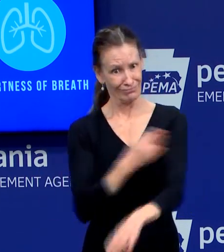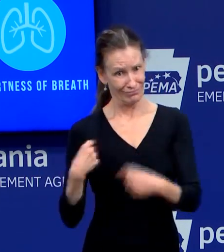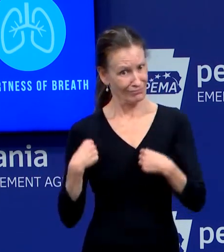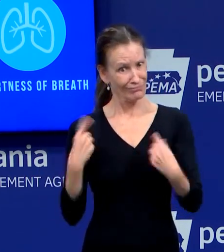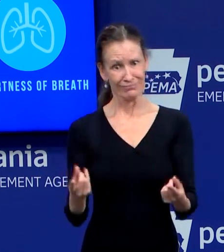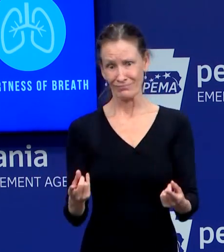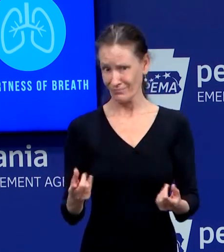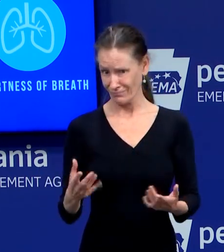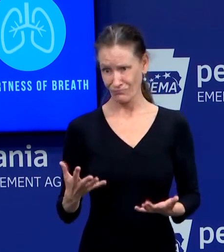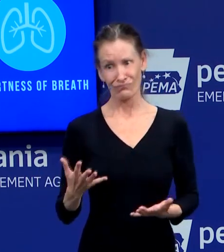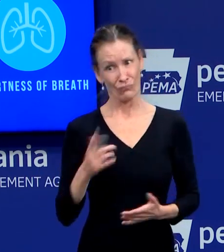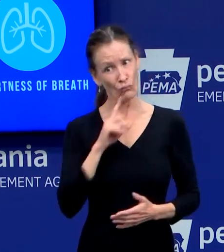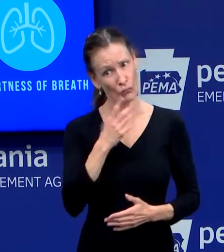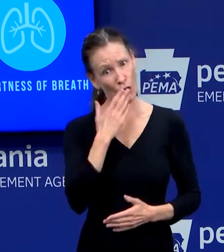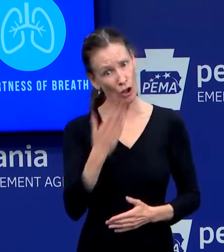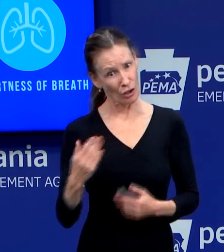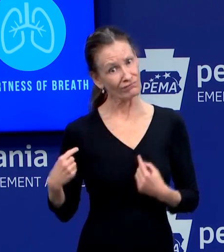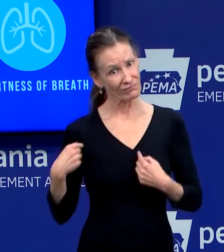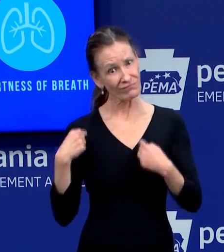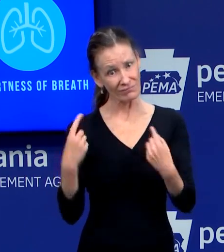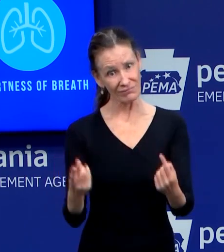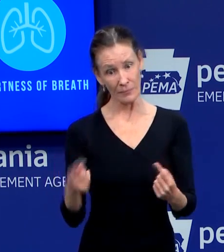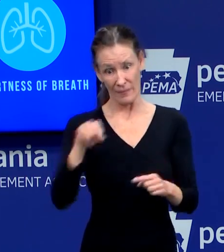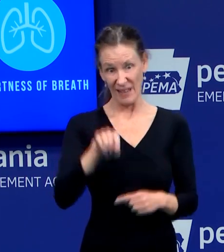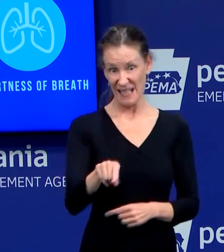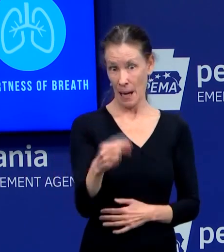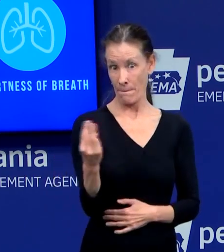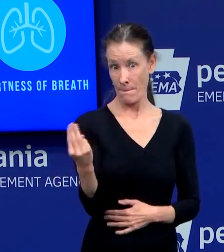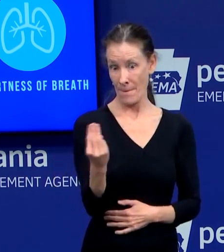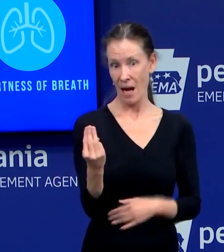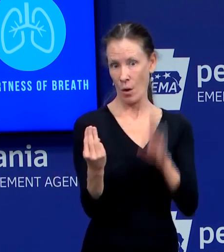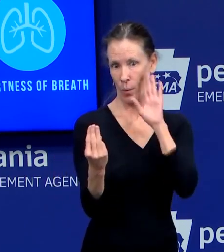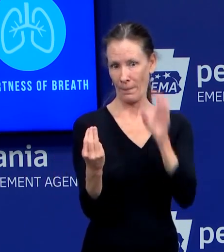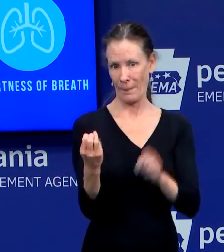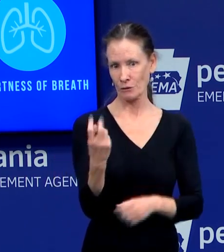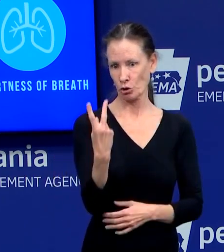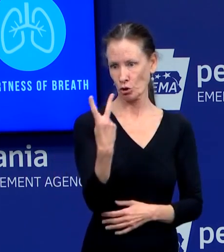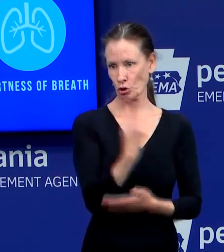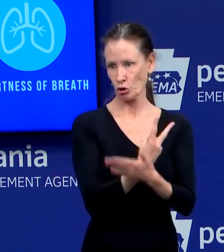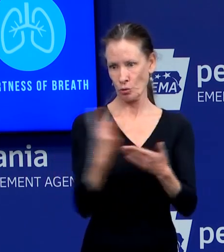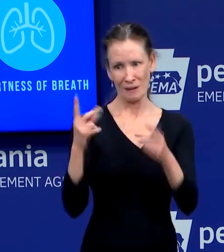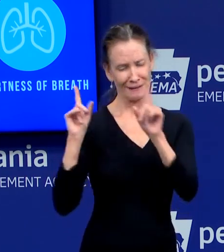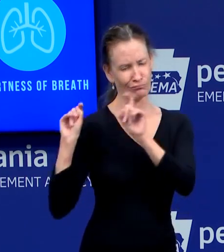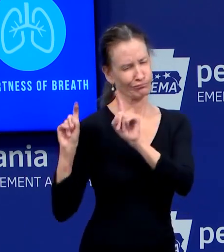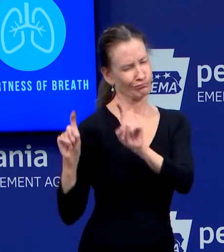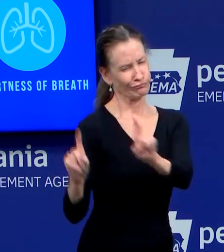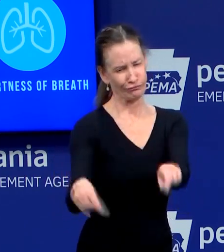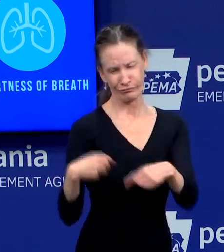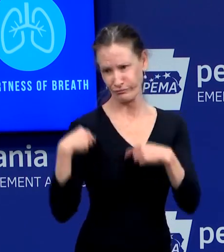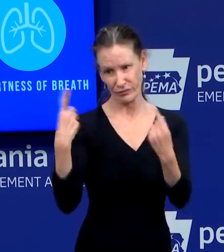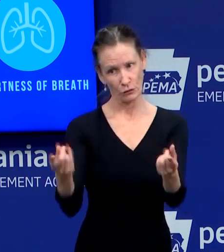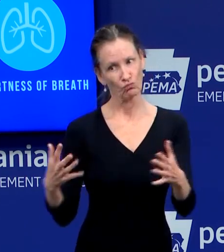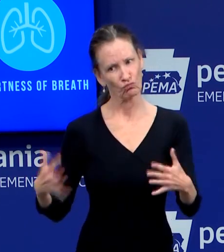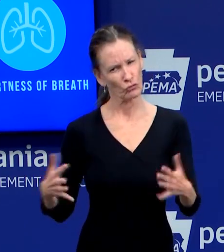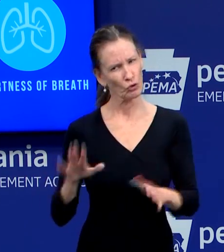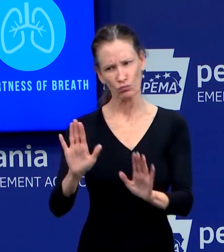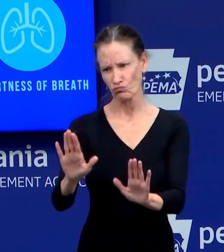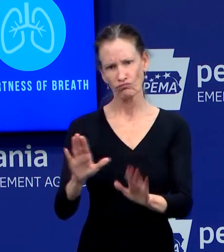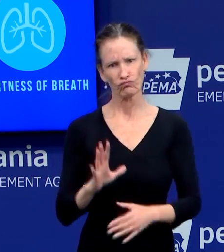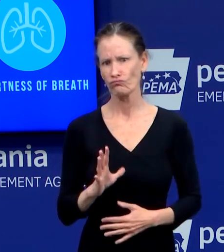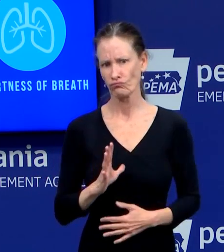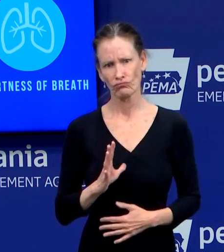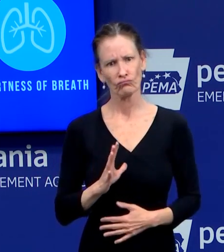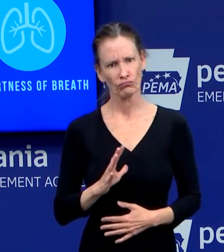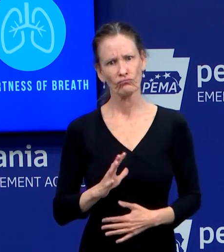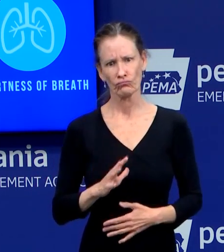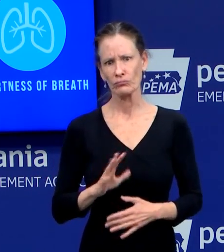On Monday, it'll be two weeks since we've been able to do testing at all. So for, and I, my impression of, I mean, what he's saying, um, is